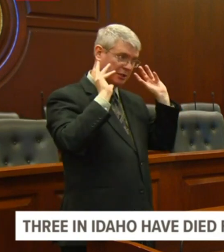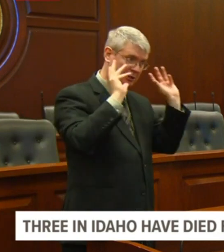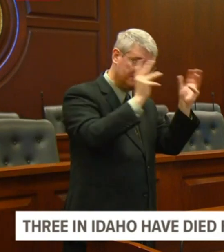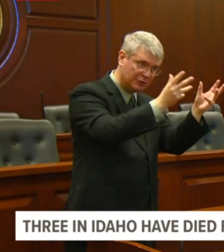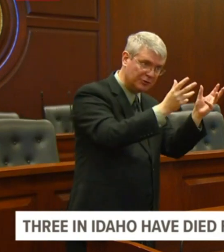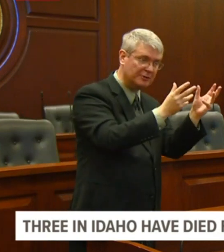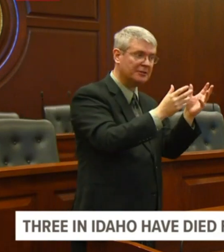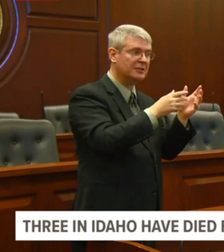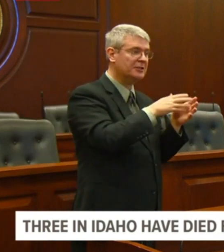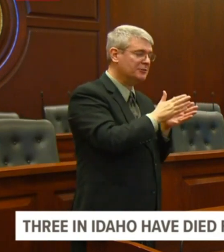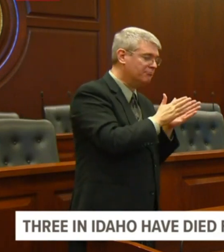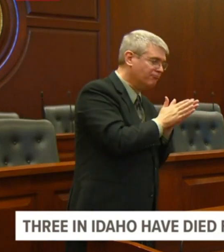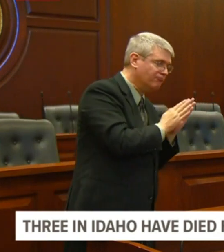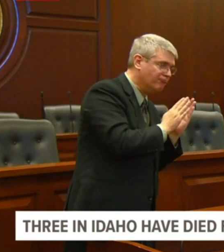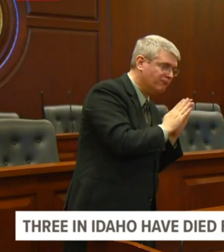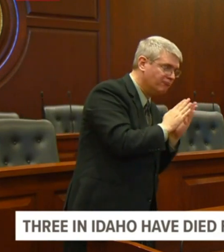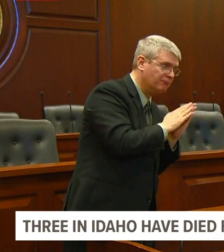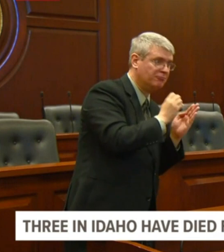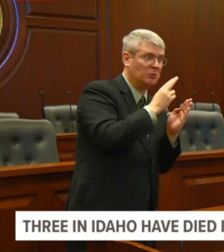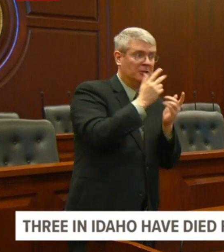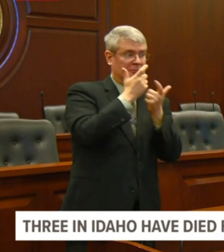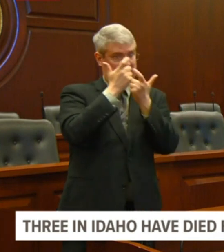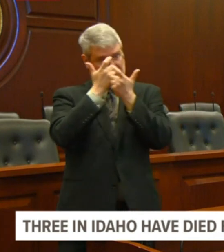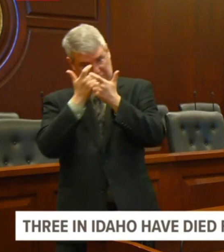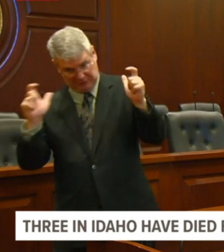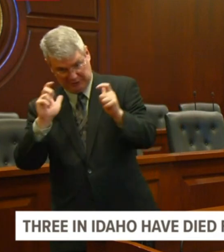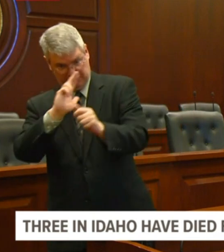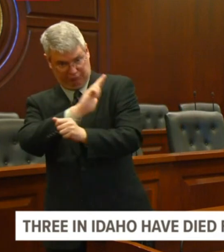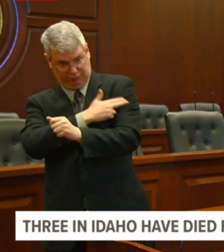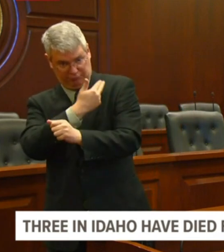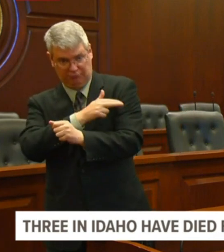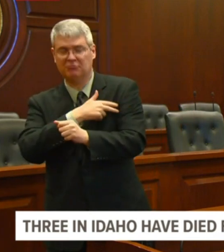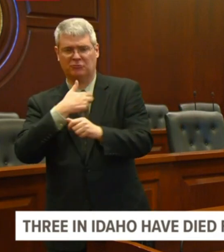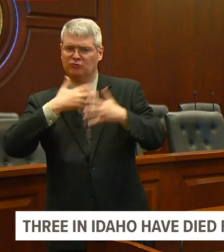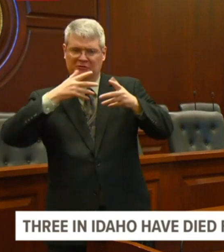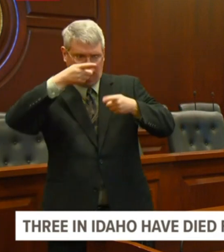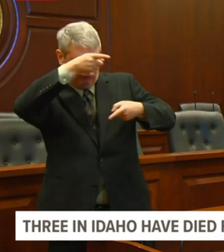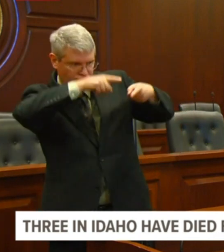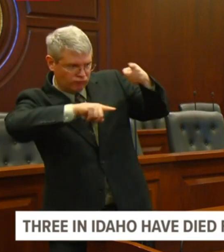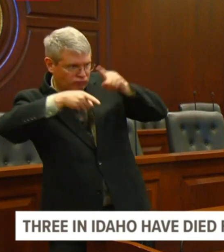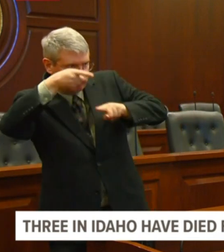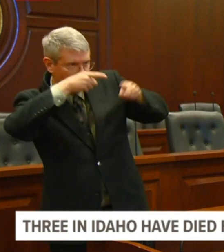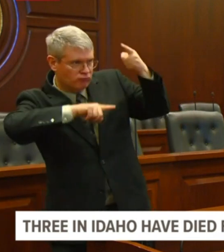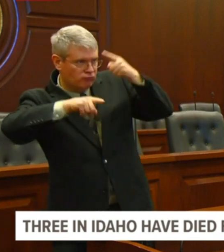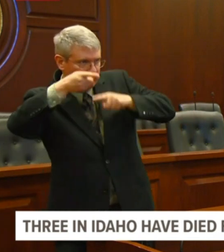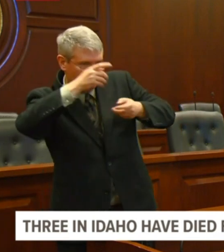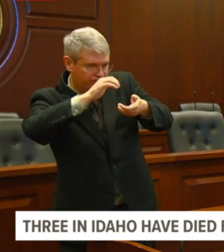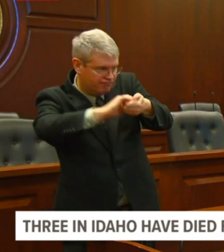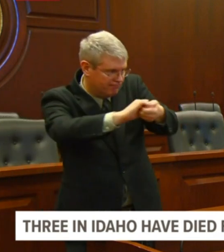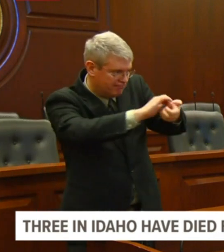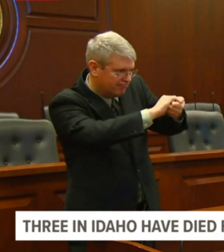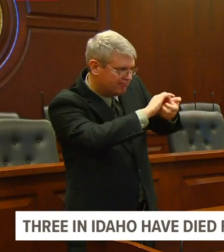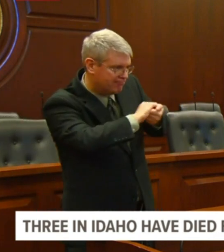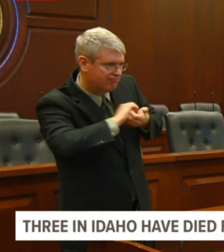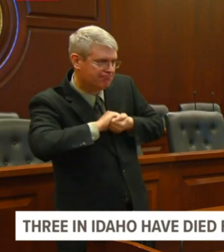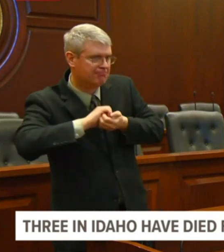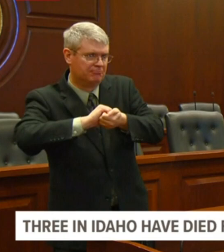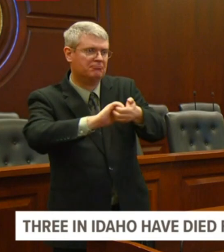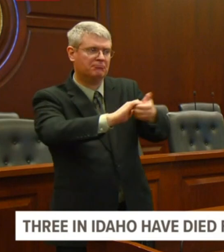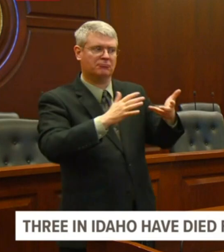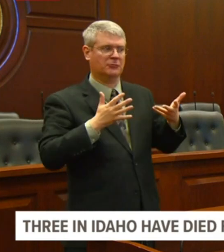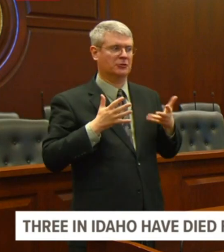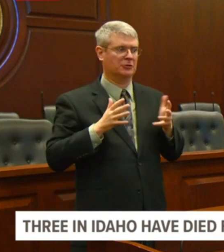coordinating all that to make sure we have enough, uh, personal protective equipment, uh, and each individual hospital,